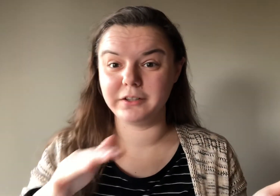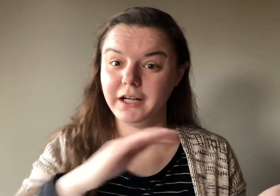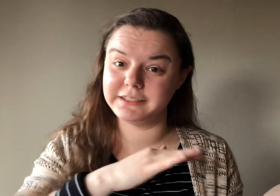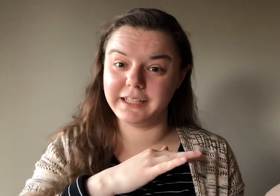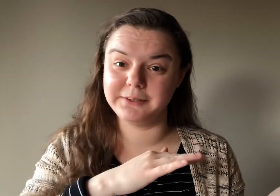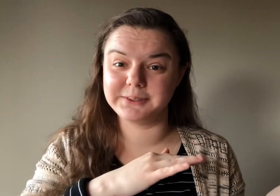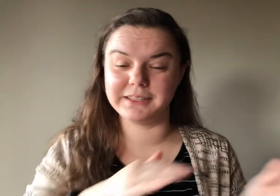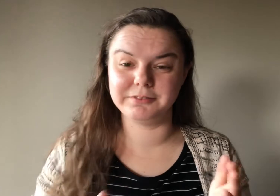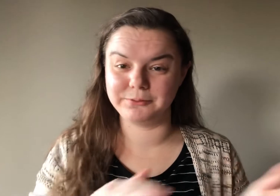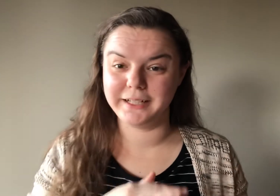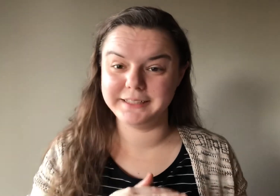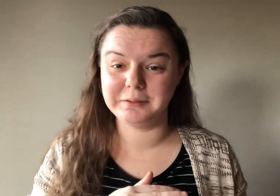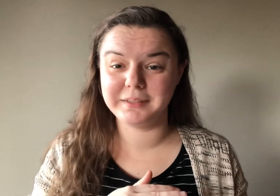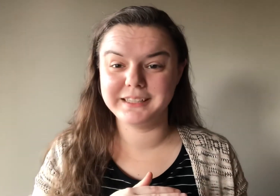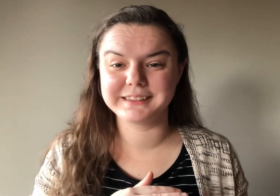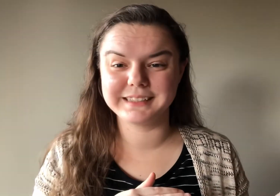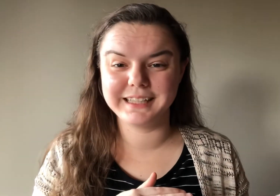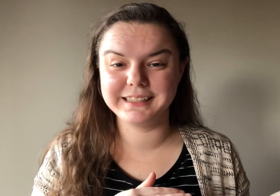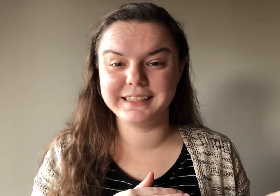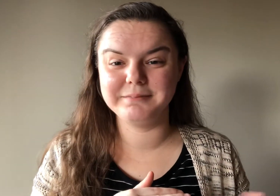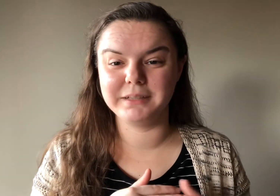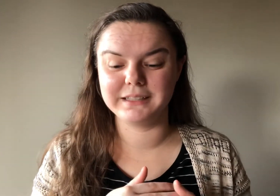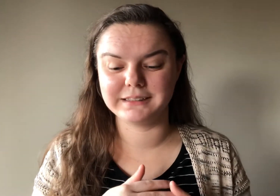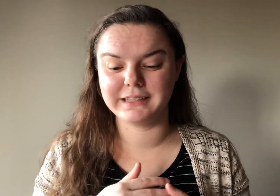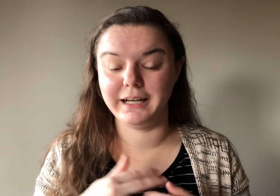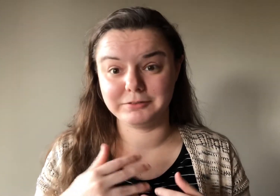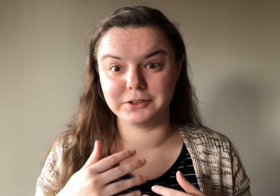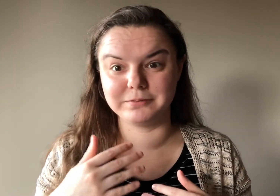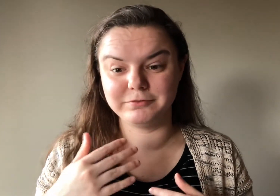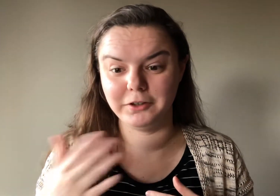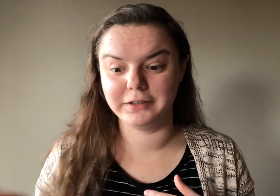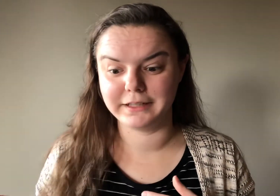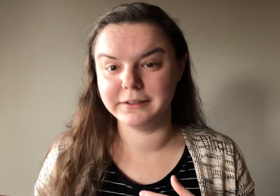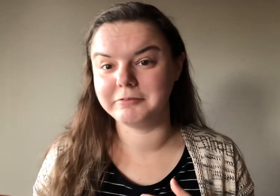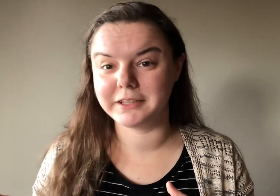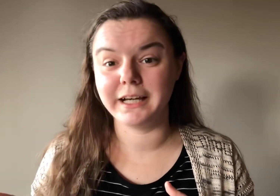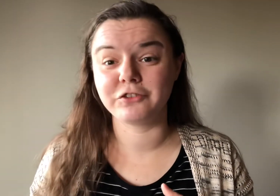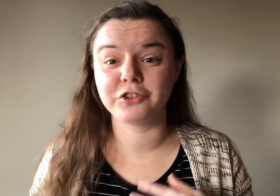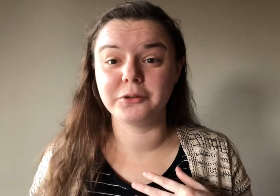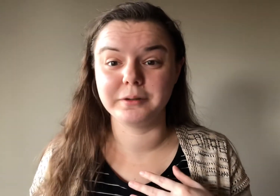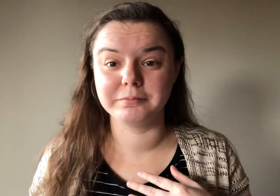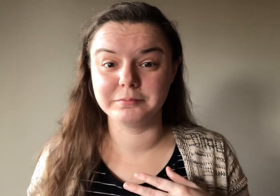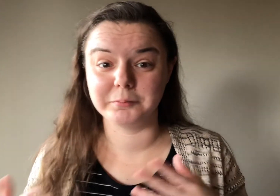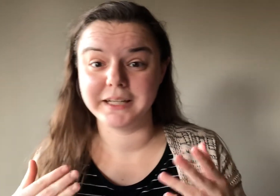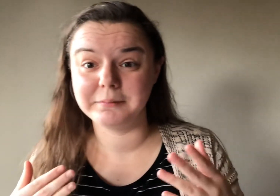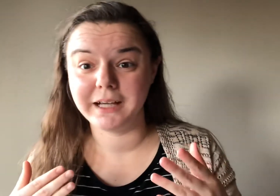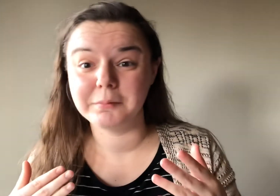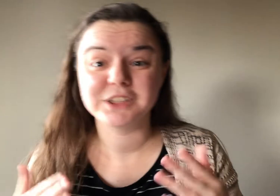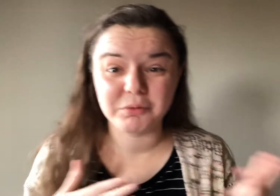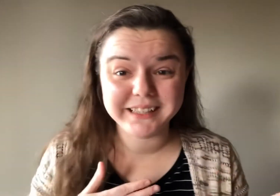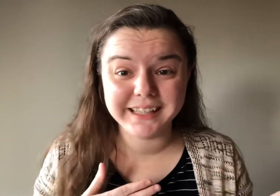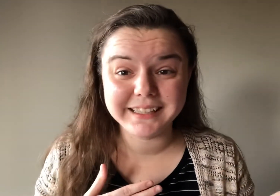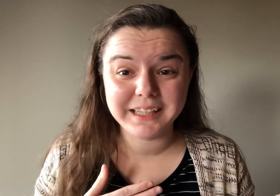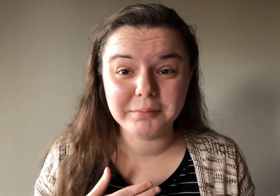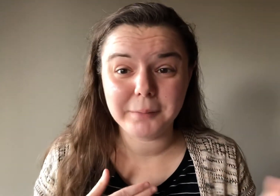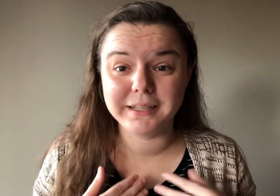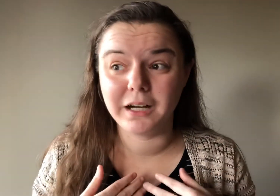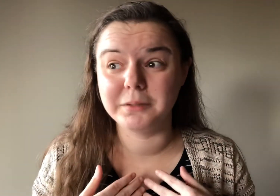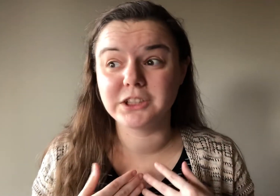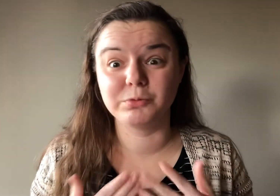non-title stuff and random things lately because after falling in love with Astro, it reminded me how much I really like K-pop and how much I